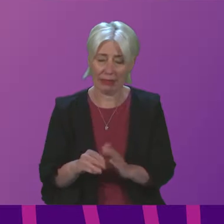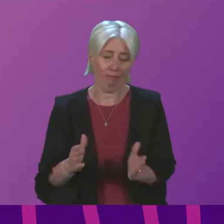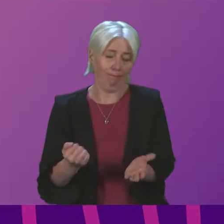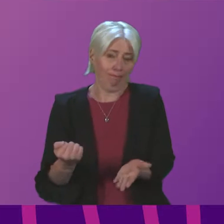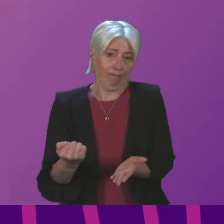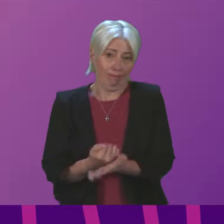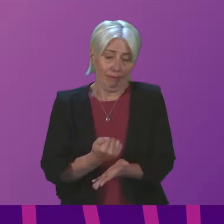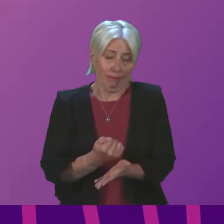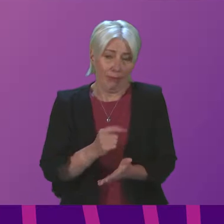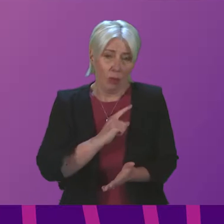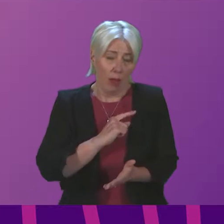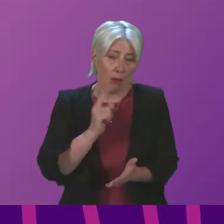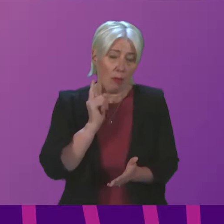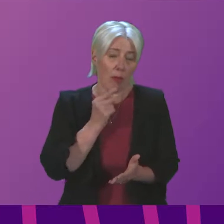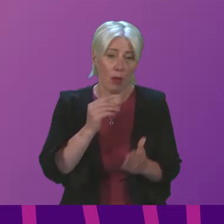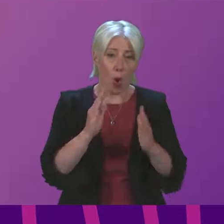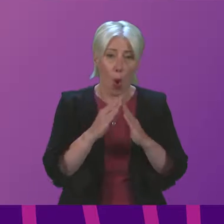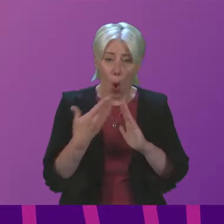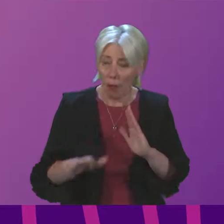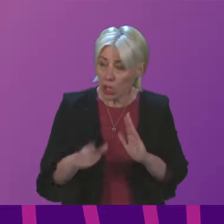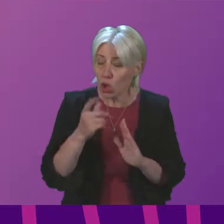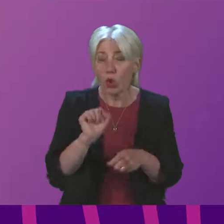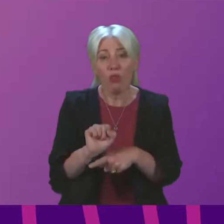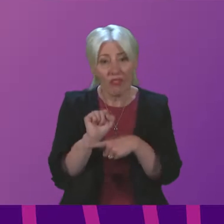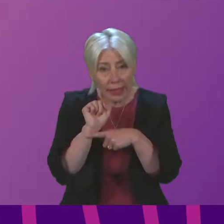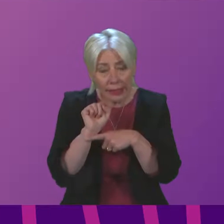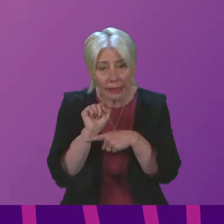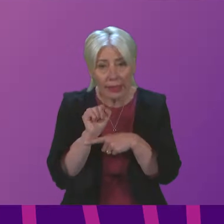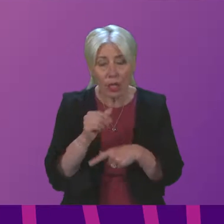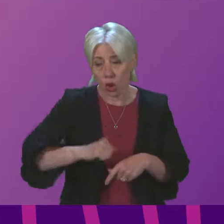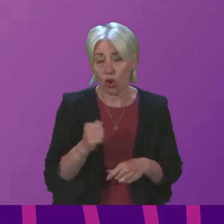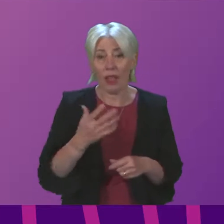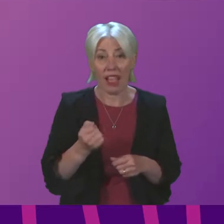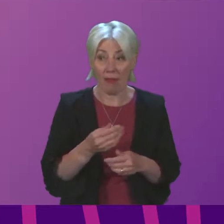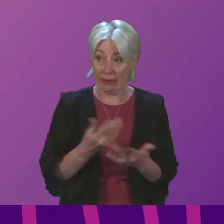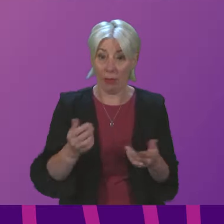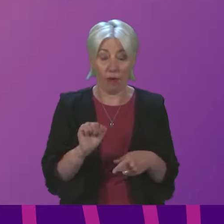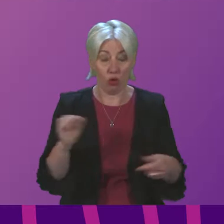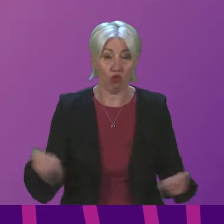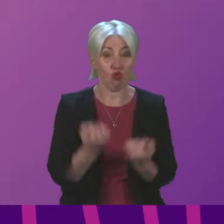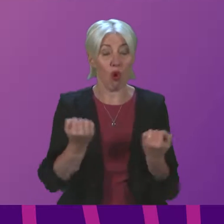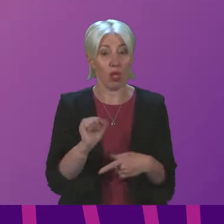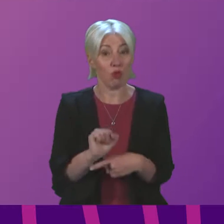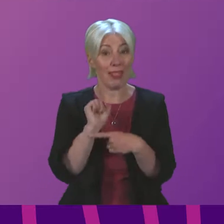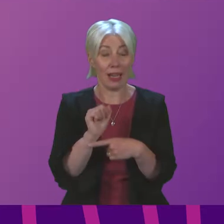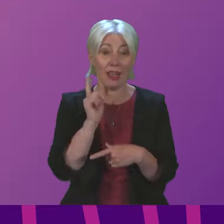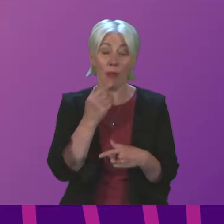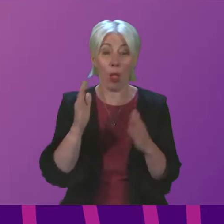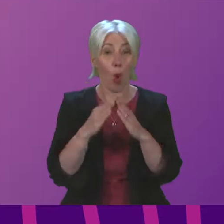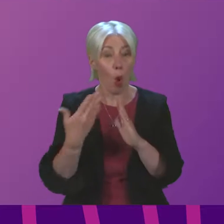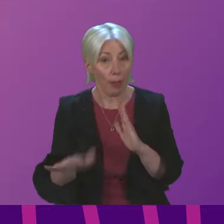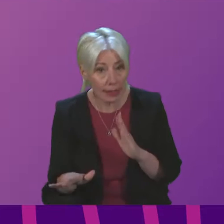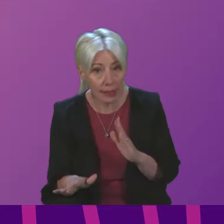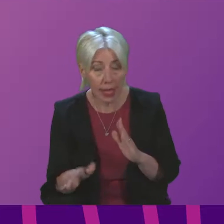in many cases homelessness can be prevented. Scotland already has some of the strongest protections in the world for people facing homelessness,